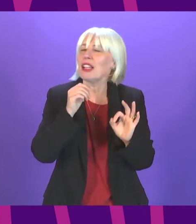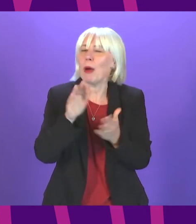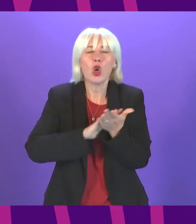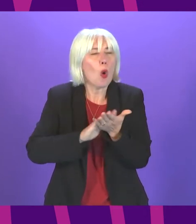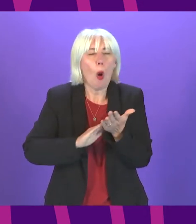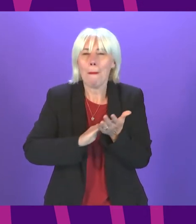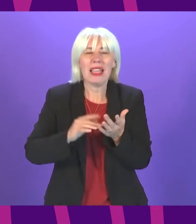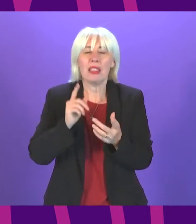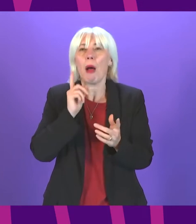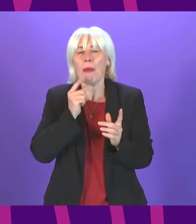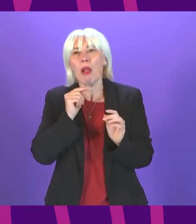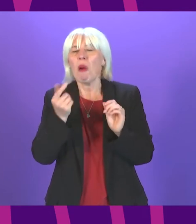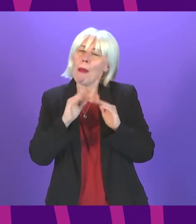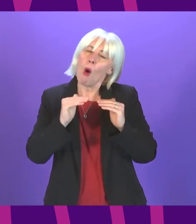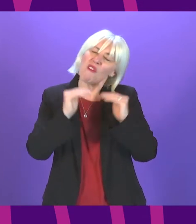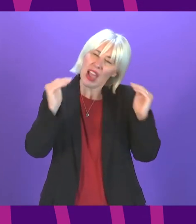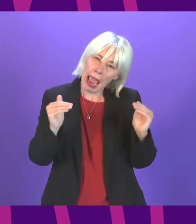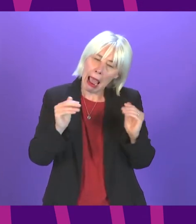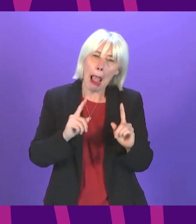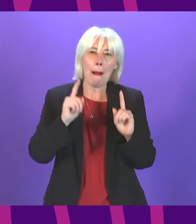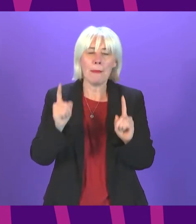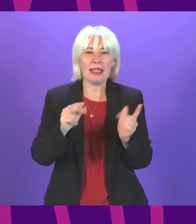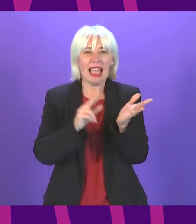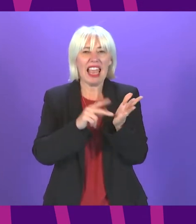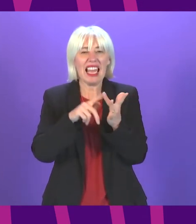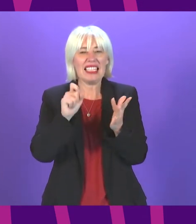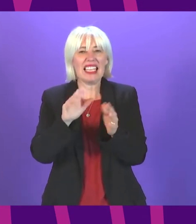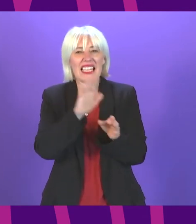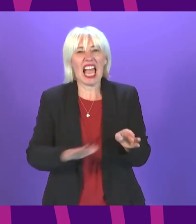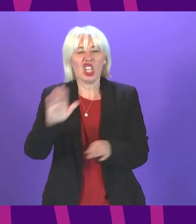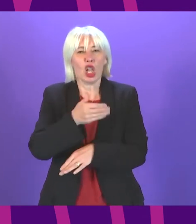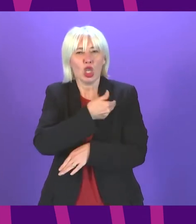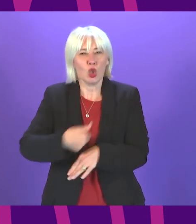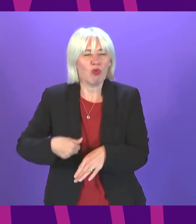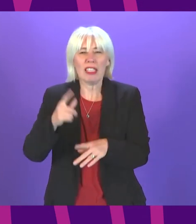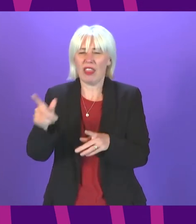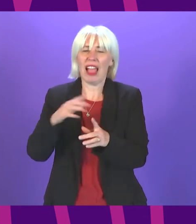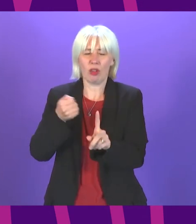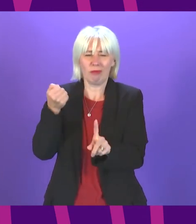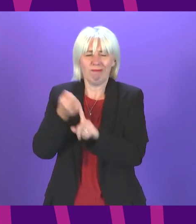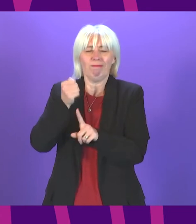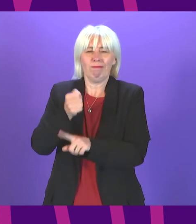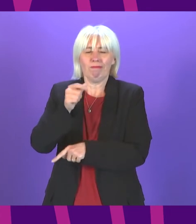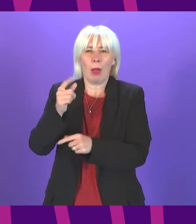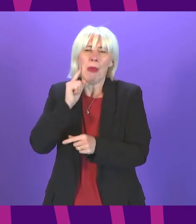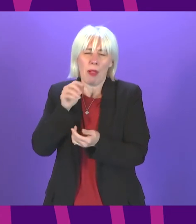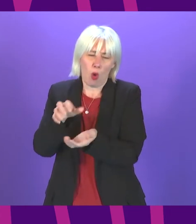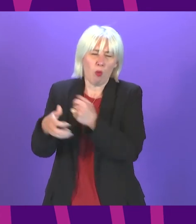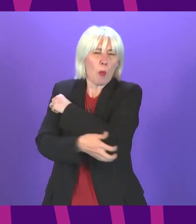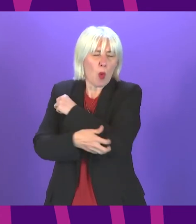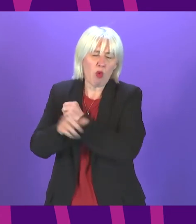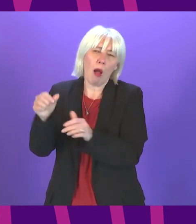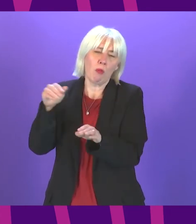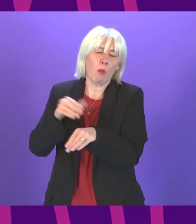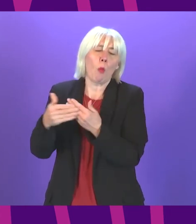do pay more by contrast NIC increases hit the less well off hardest Kosla have said that the national